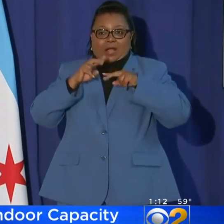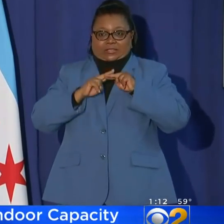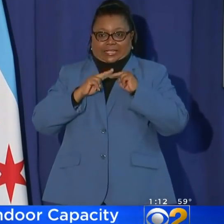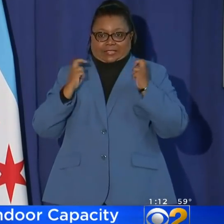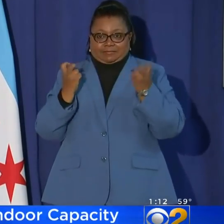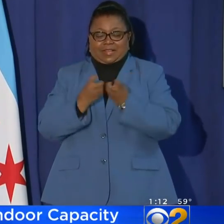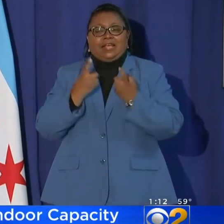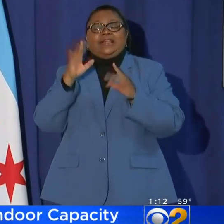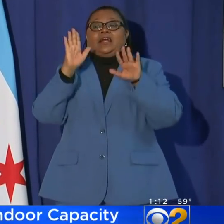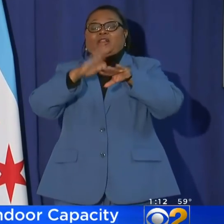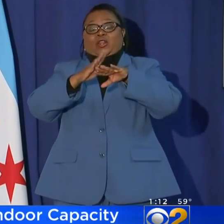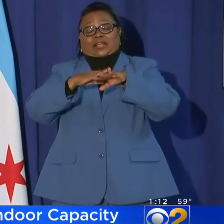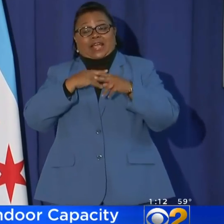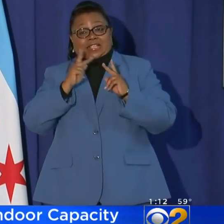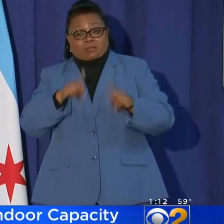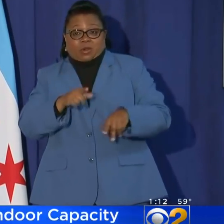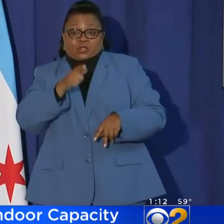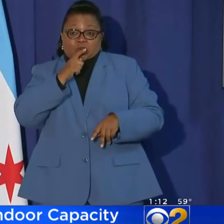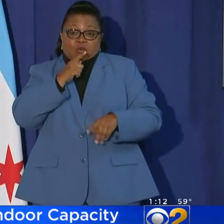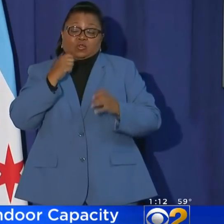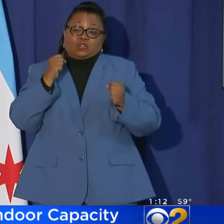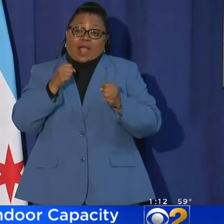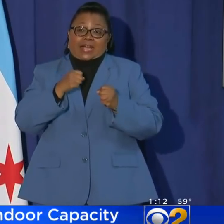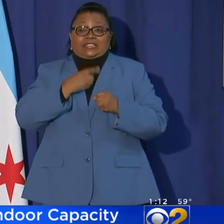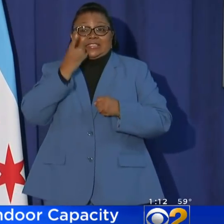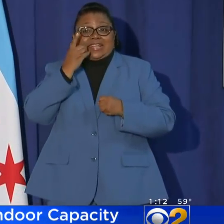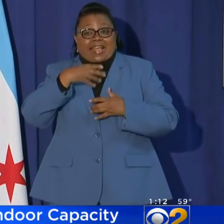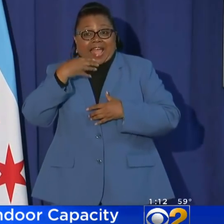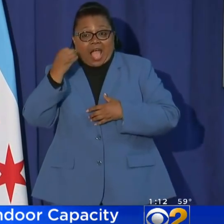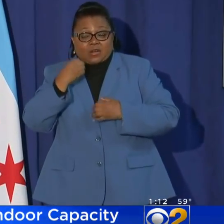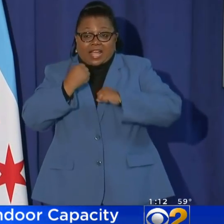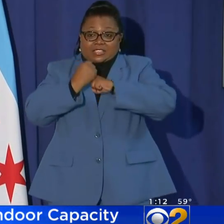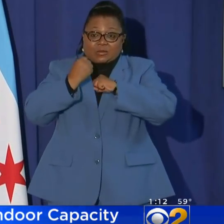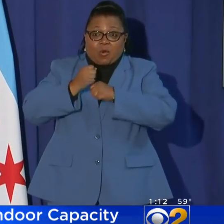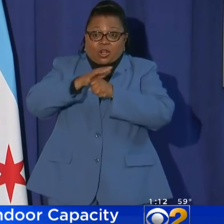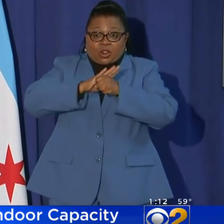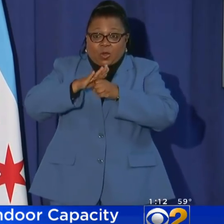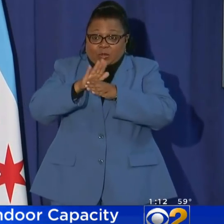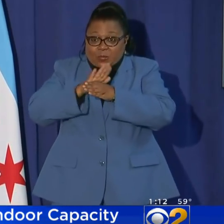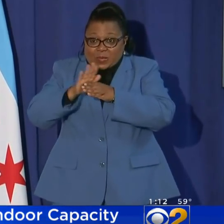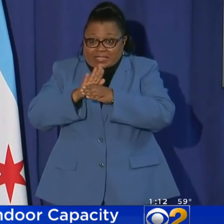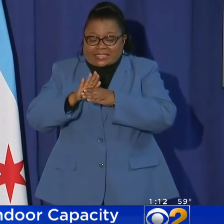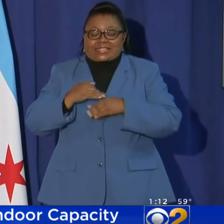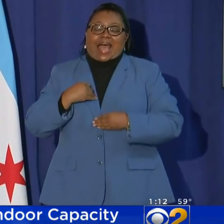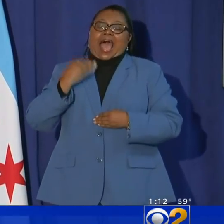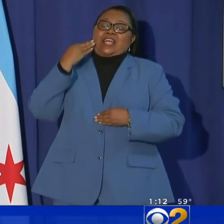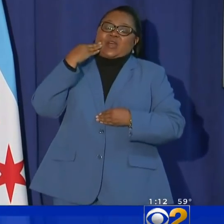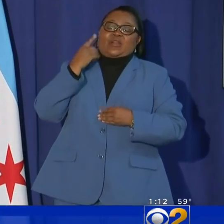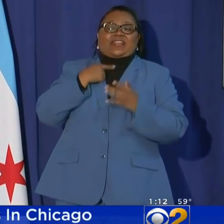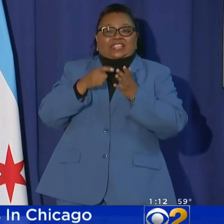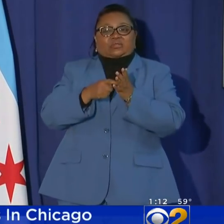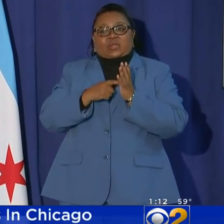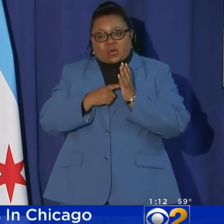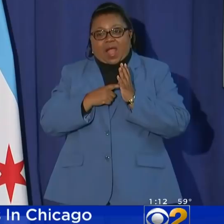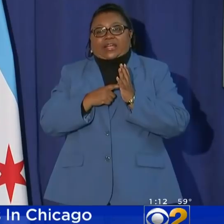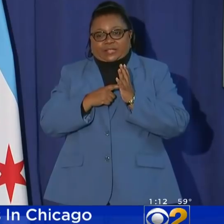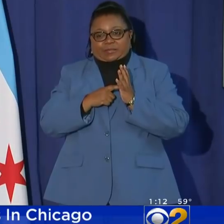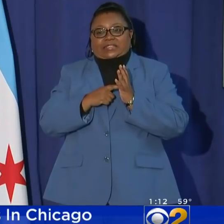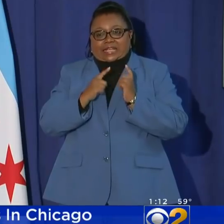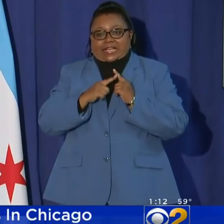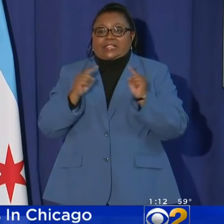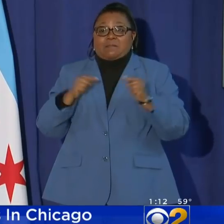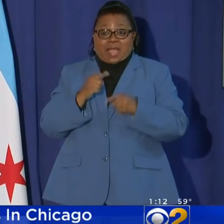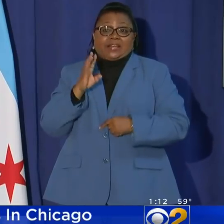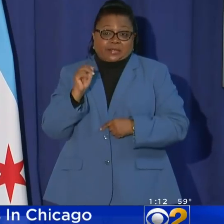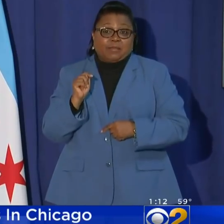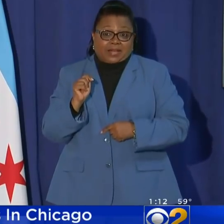seated. Now look, as a person who tries to dine out and support our local businesses, I know that this requirement is a